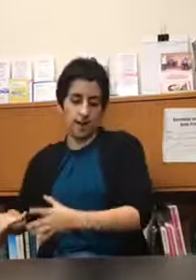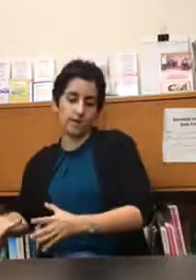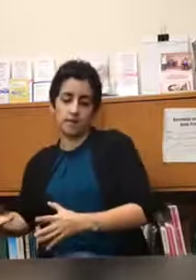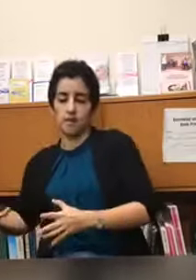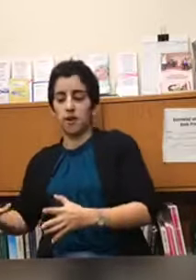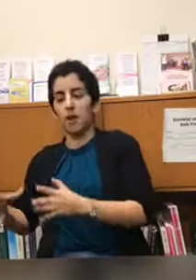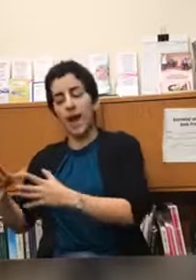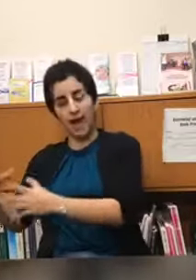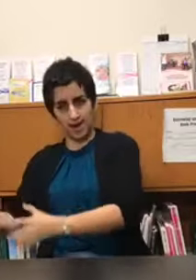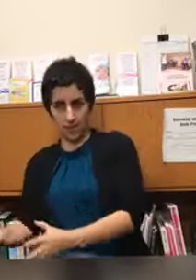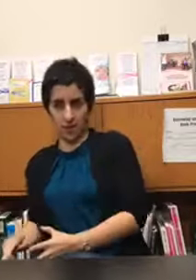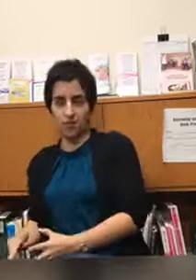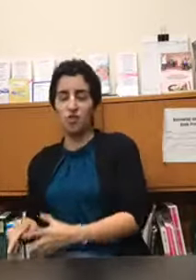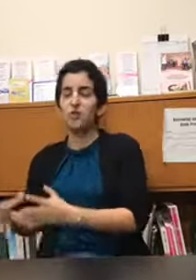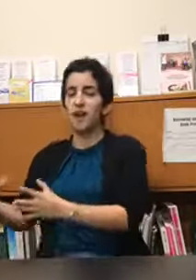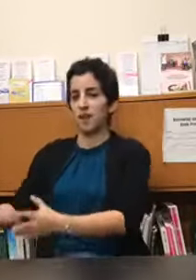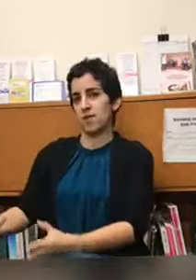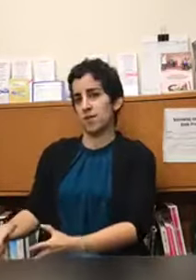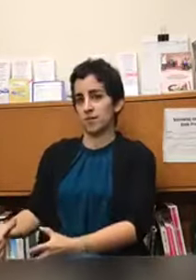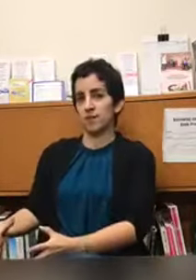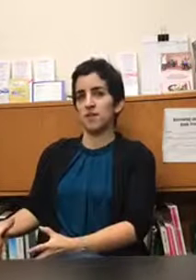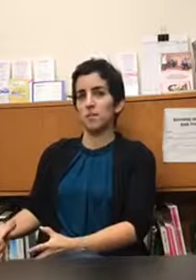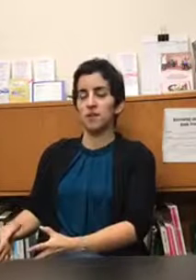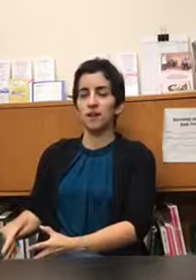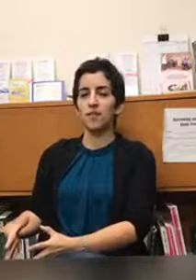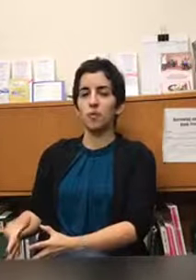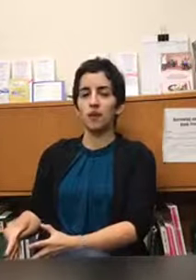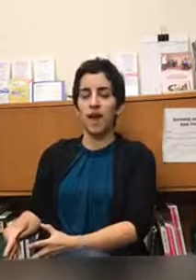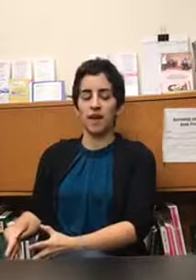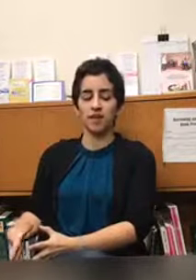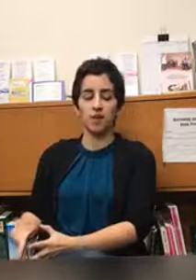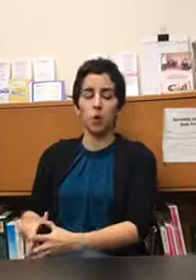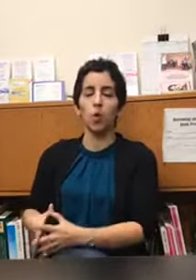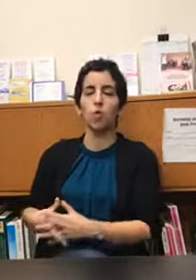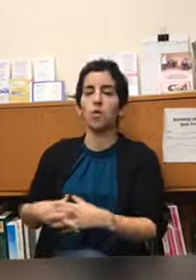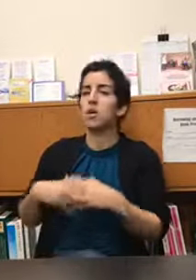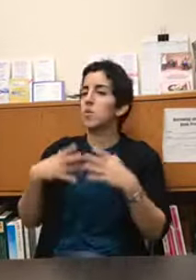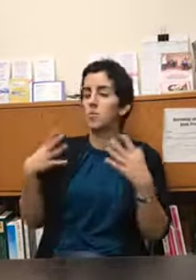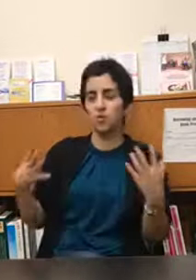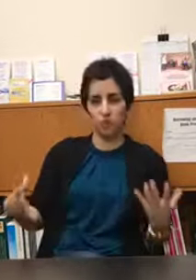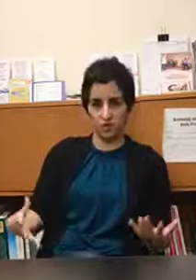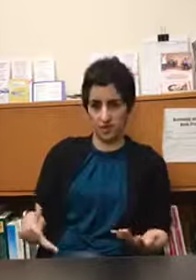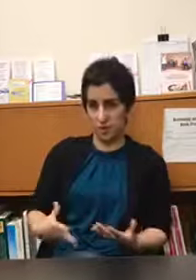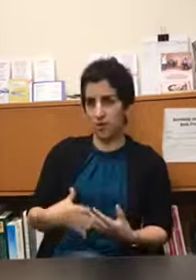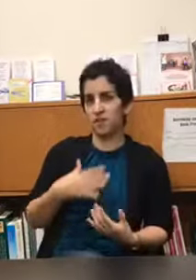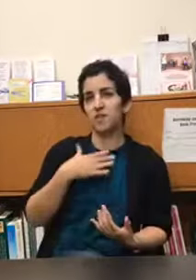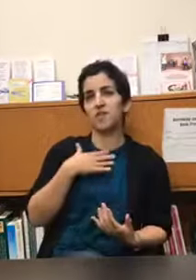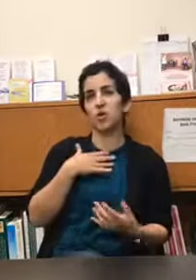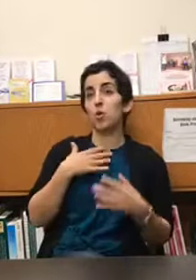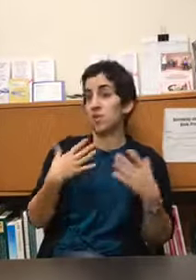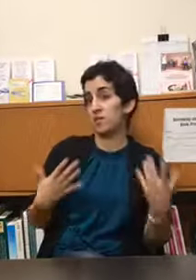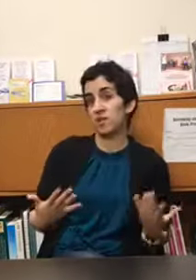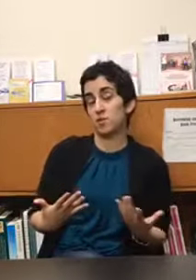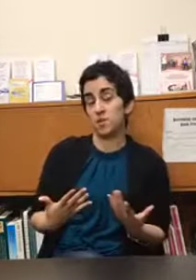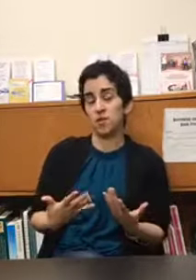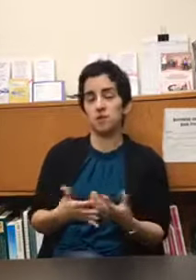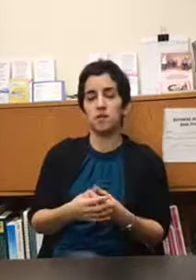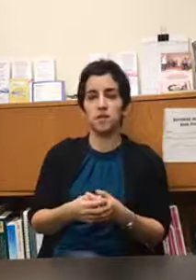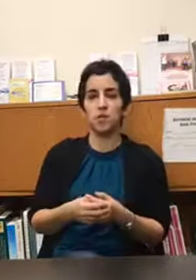there can be there's always caveats to this because everyone has their own musical experiences their own lived experiences so